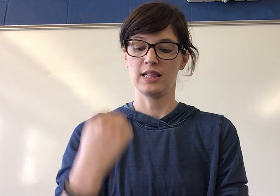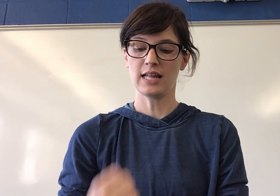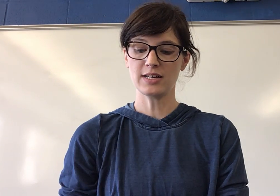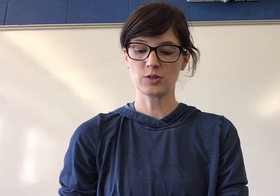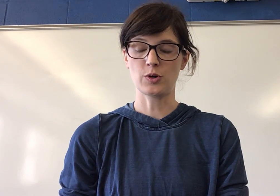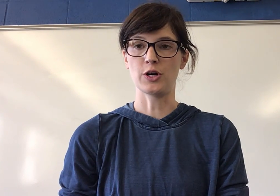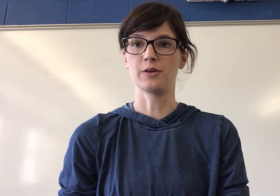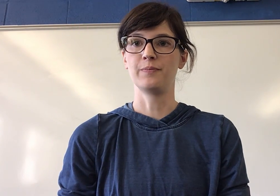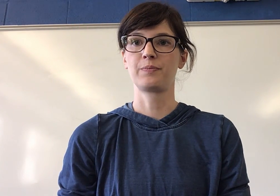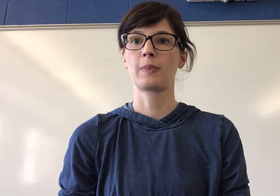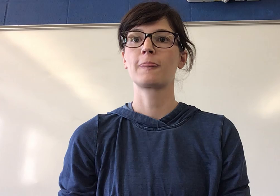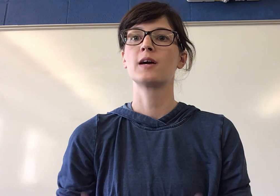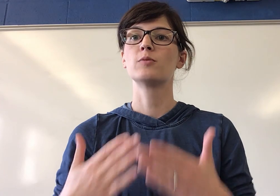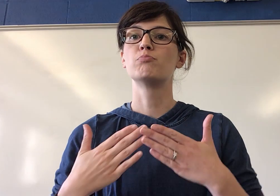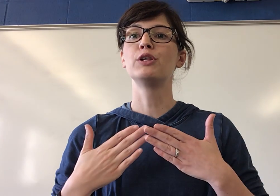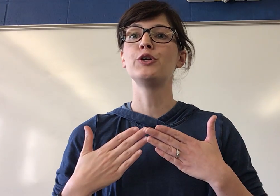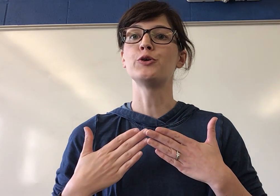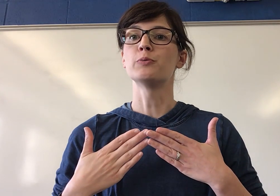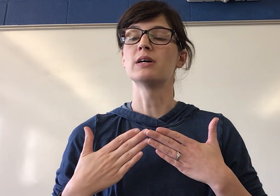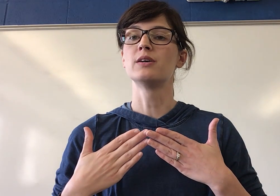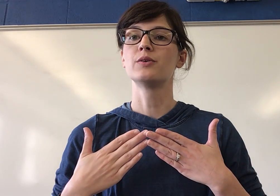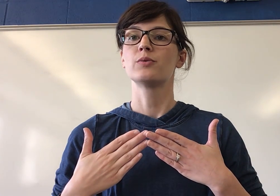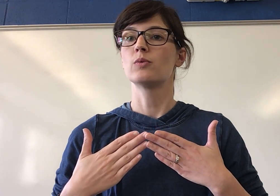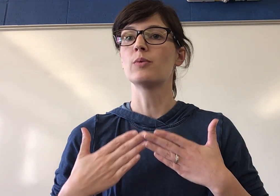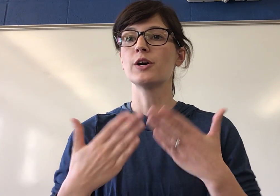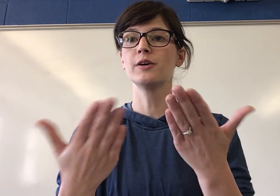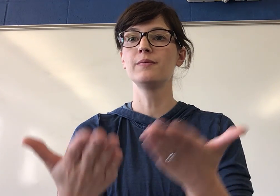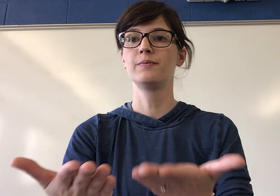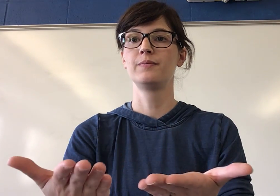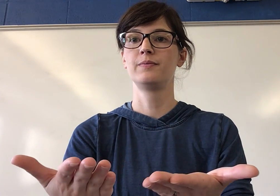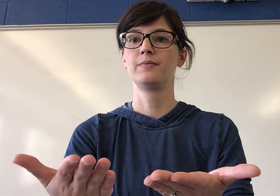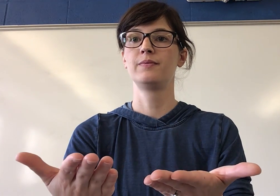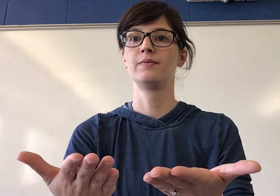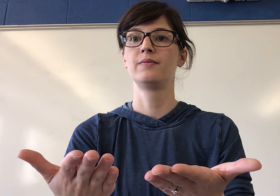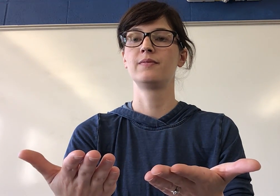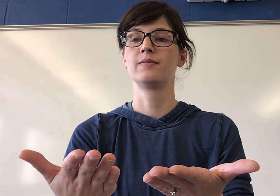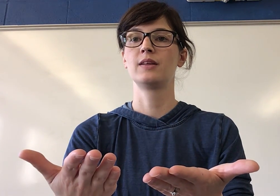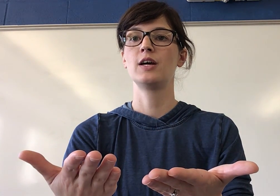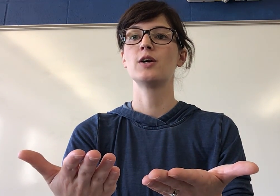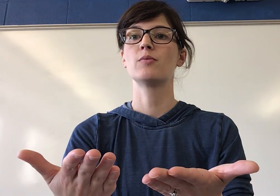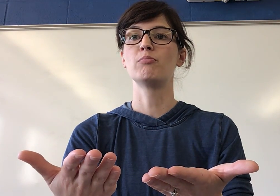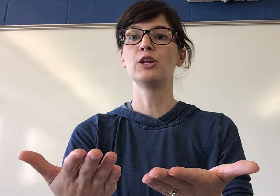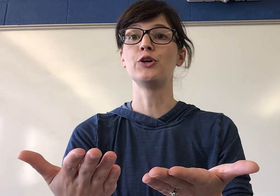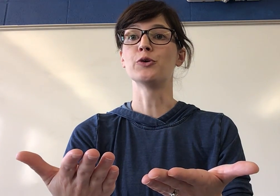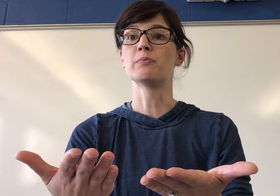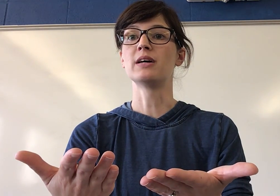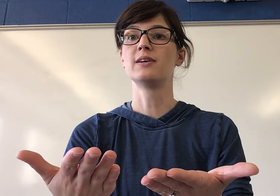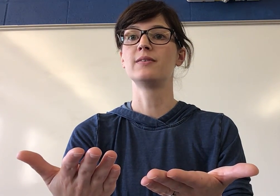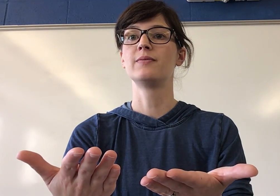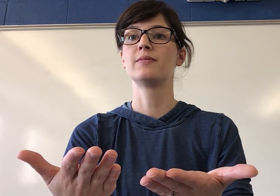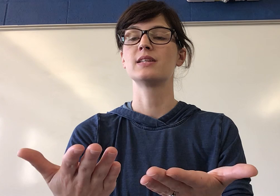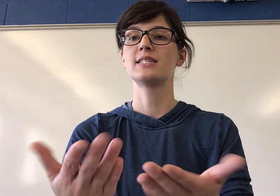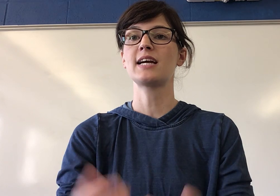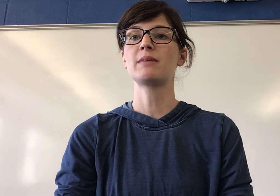Last word. Bloom. What word? Bloom. Segment.